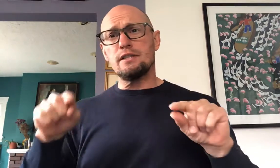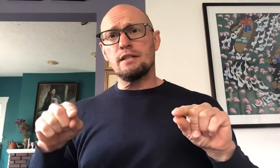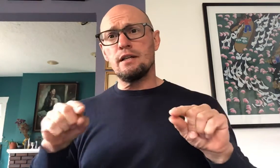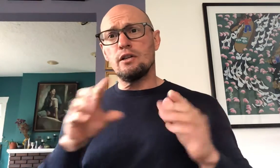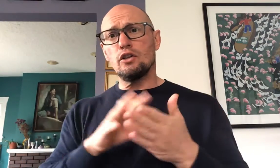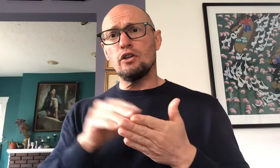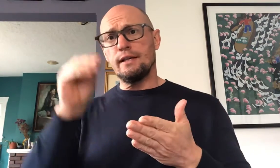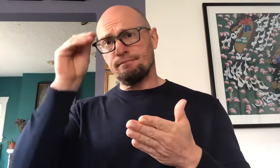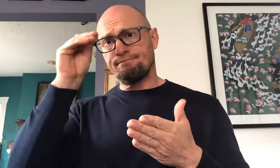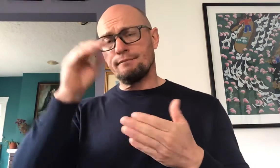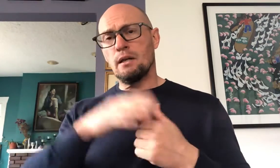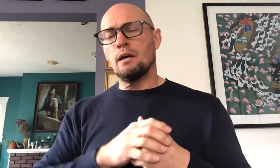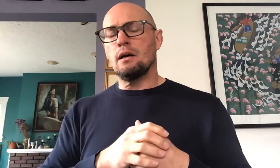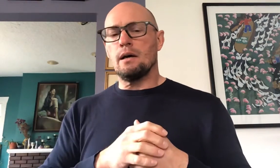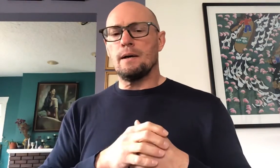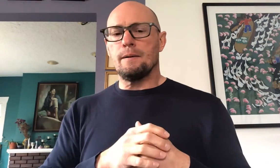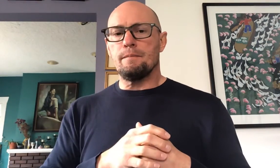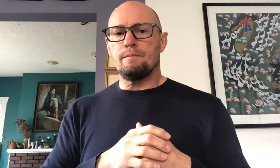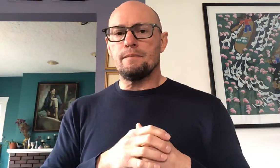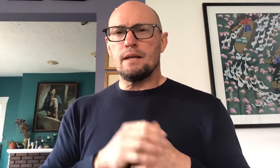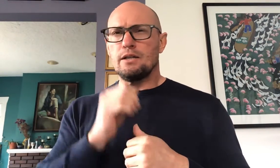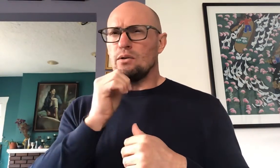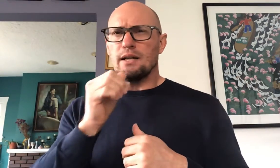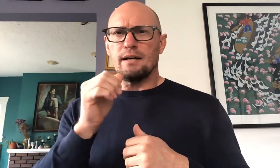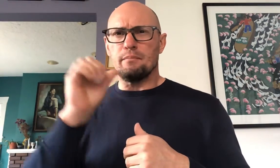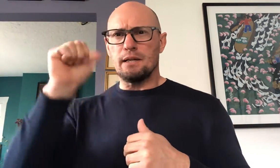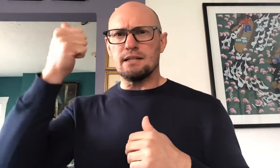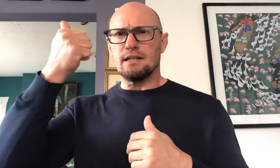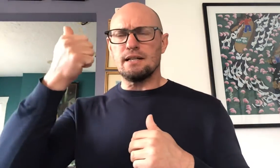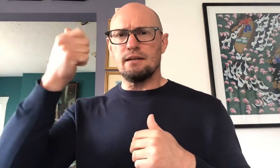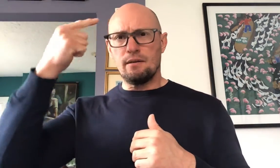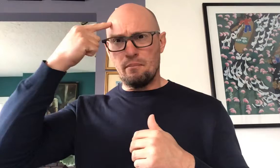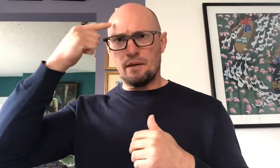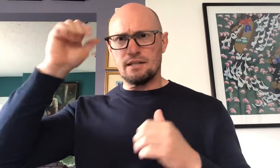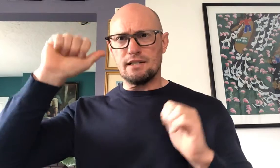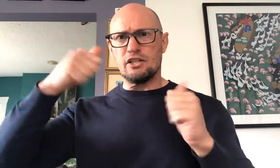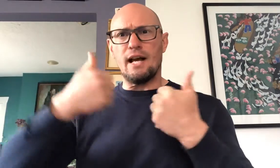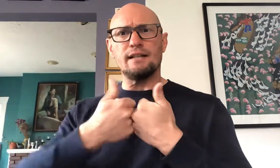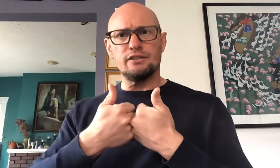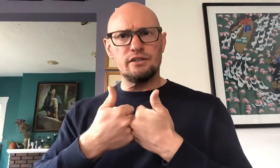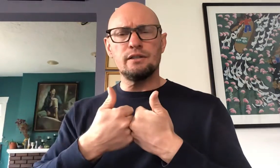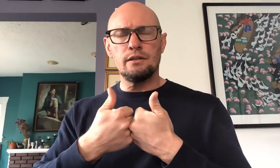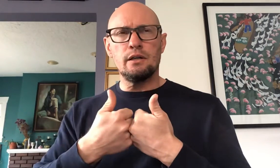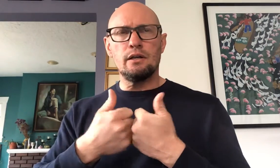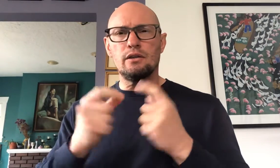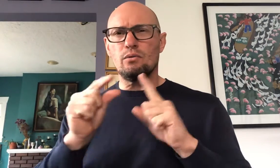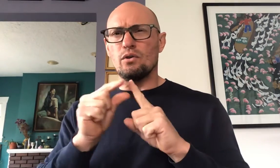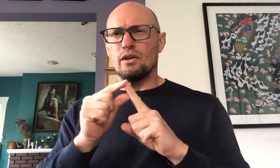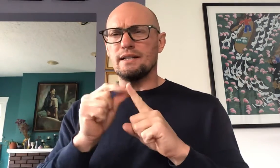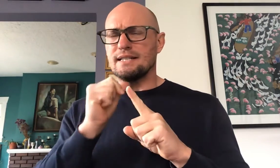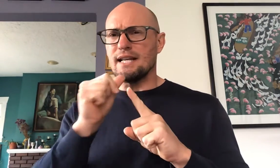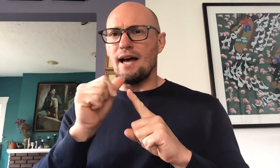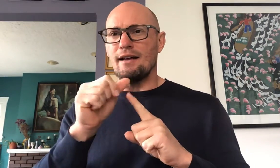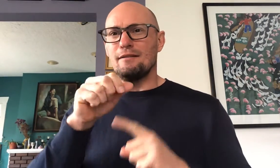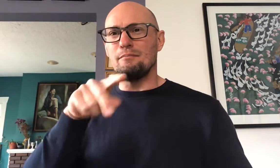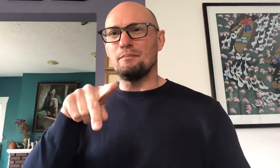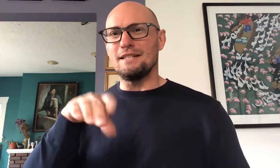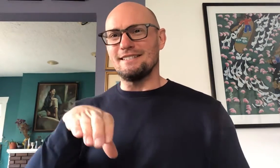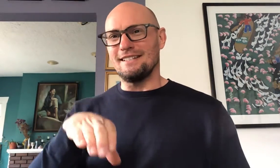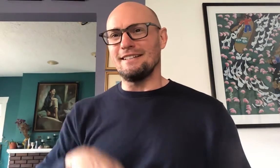learning um they don't like mentally mentally challenged the word it's not PC